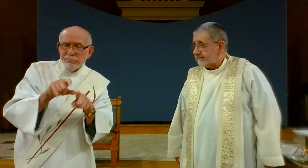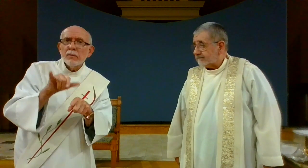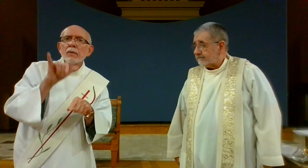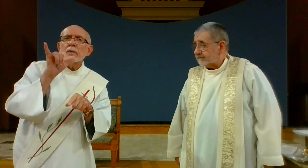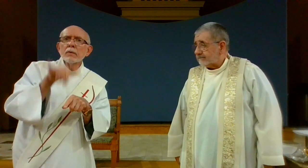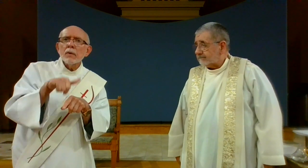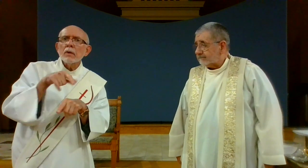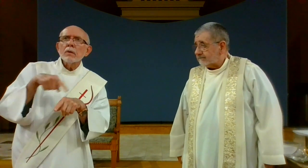illness